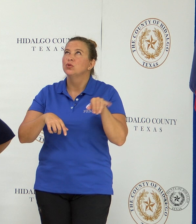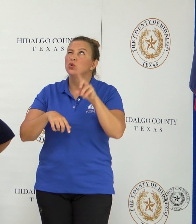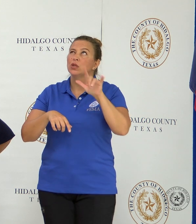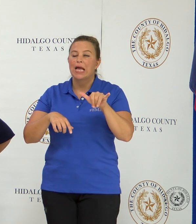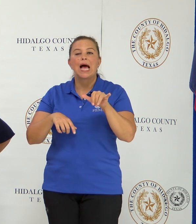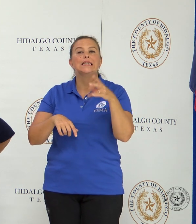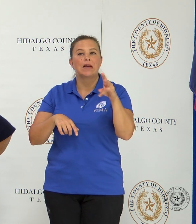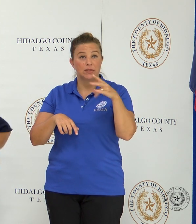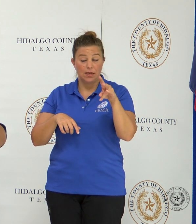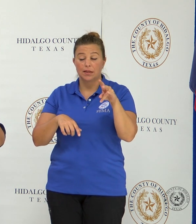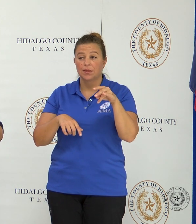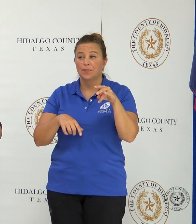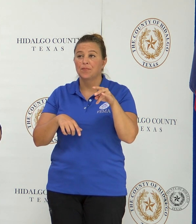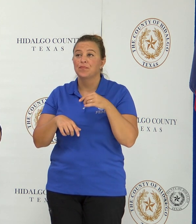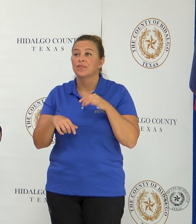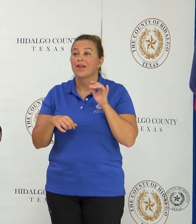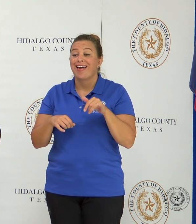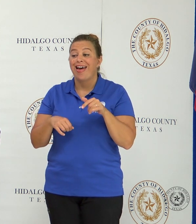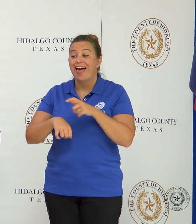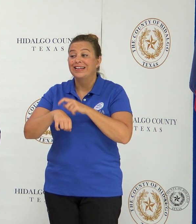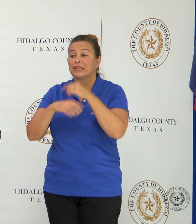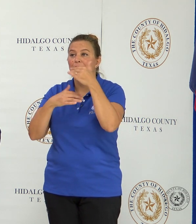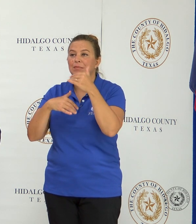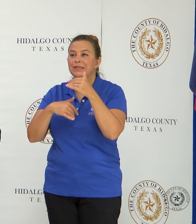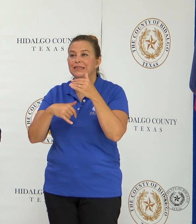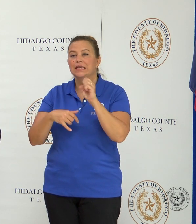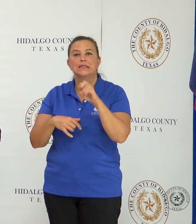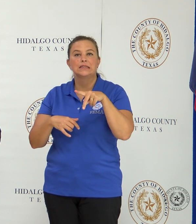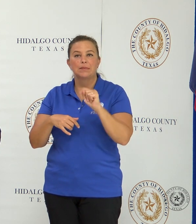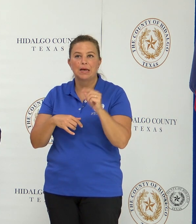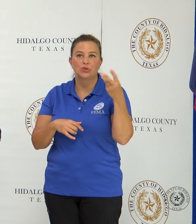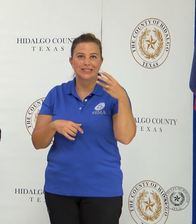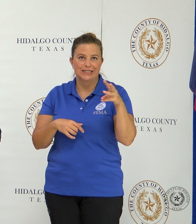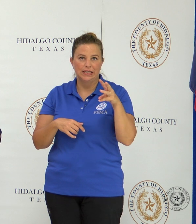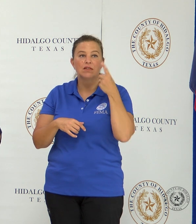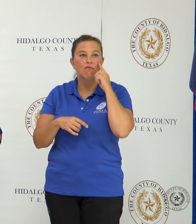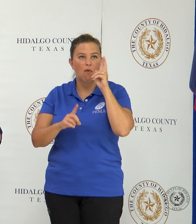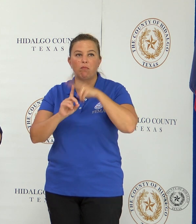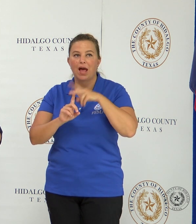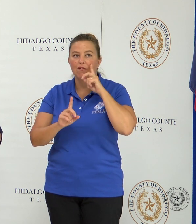July 17th, and the deadline will be September 16th to apply for assistance.